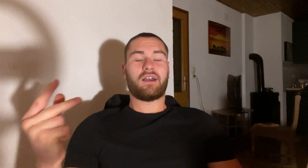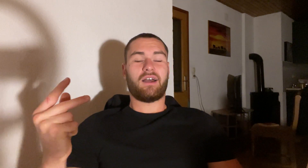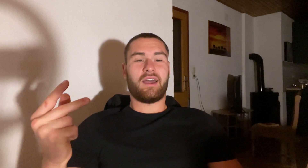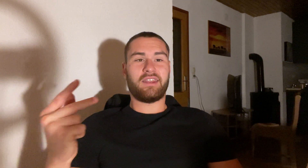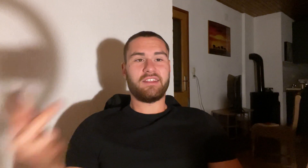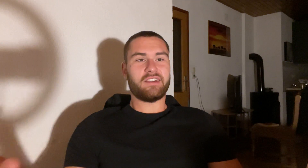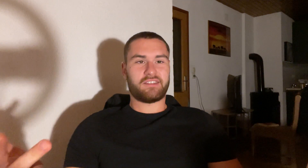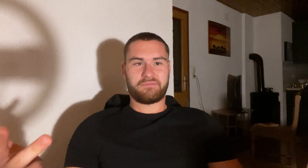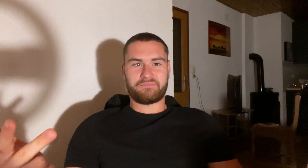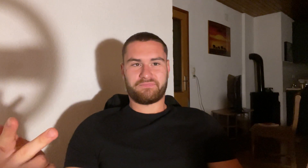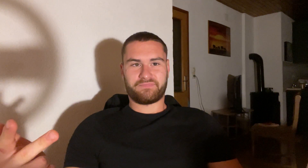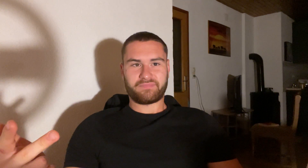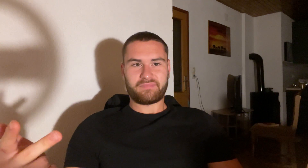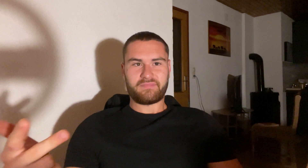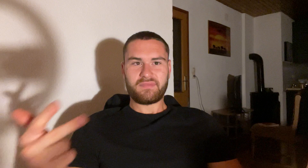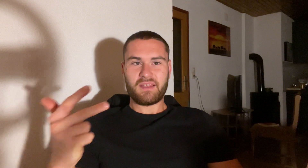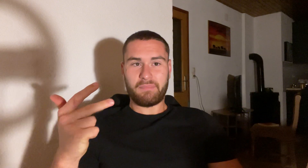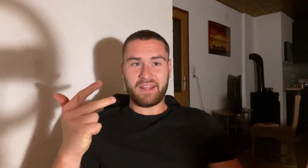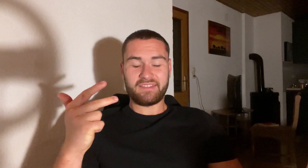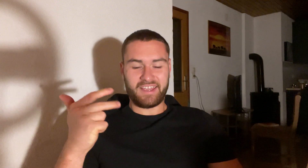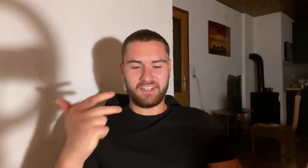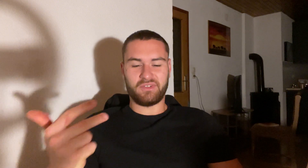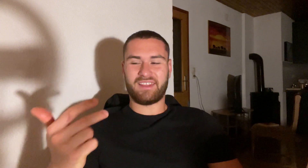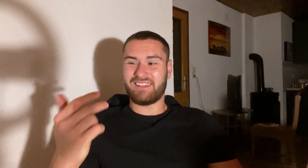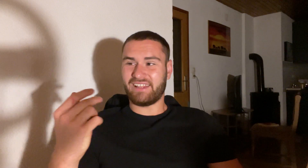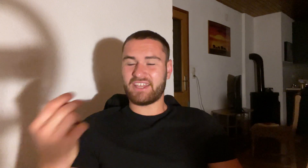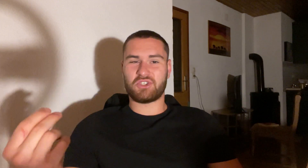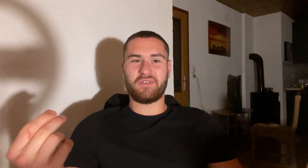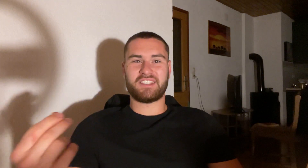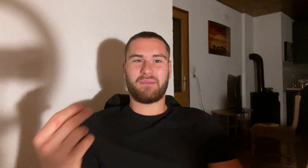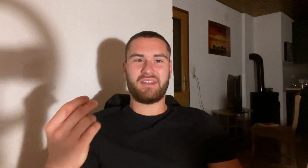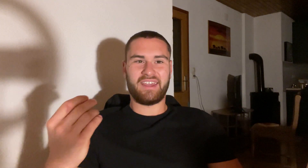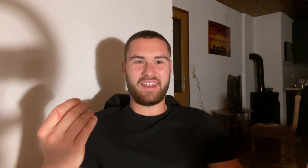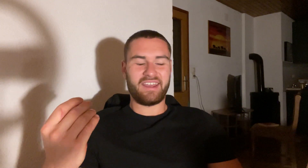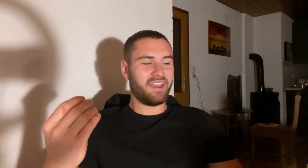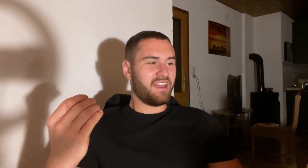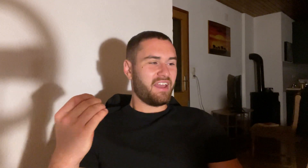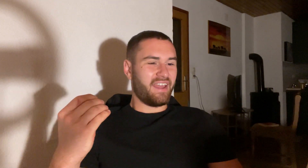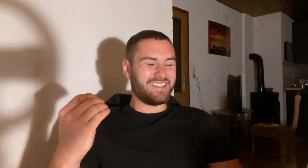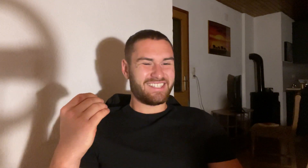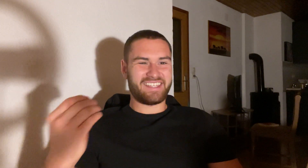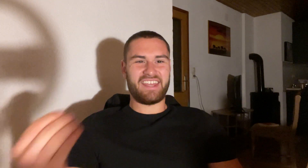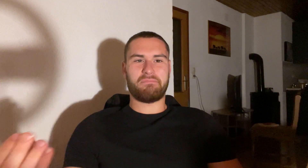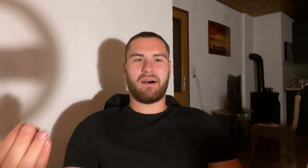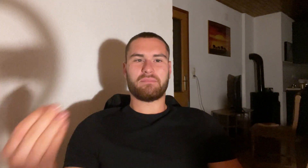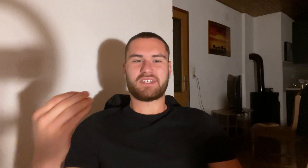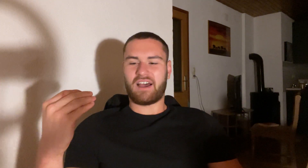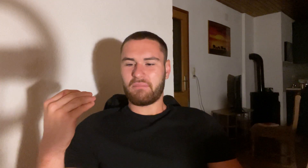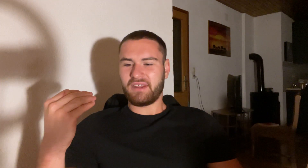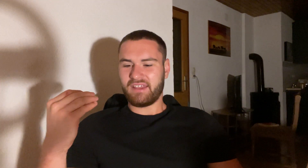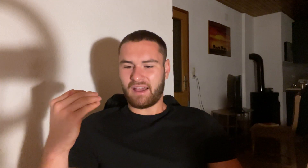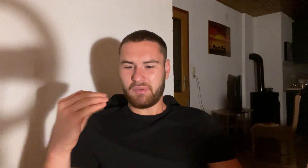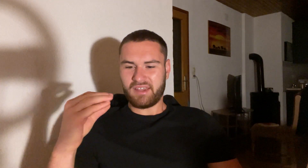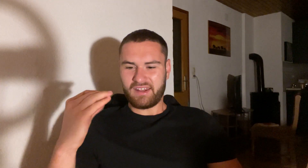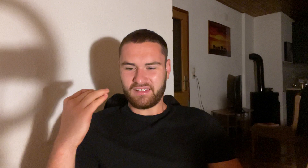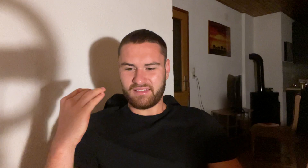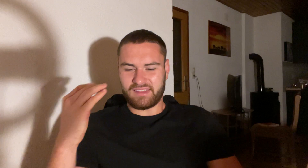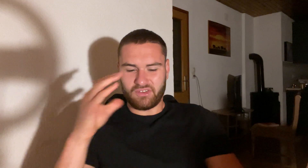an idiot but I tell you that in the last two weeks I've been getting insane pumps. I've been I've been getting those